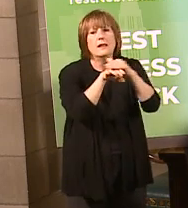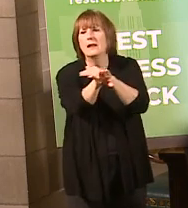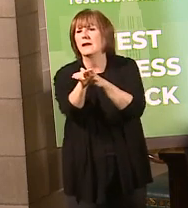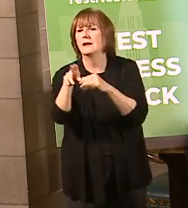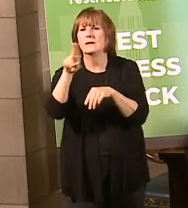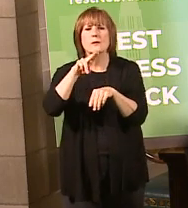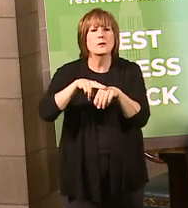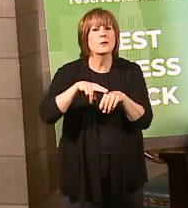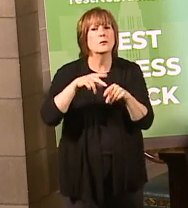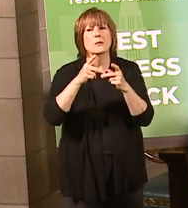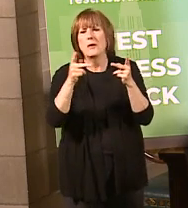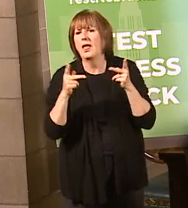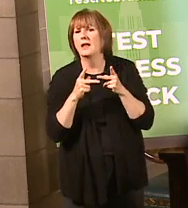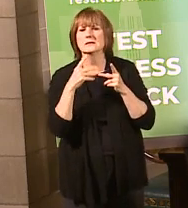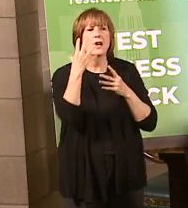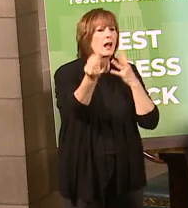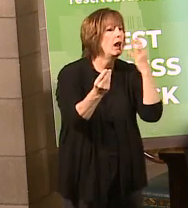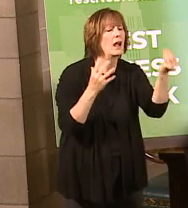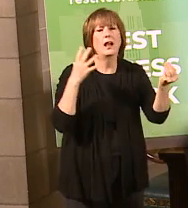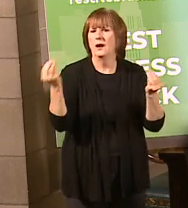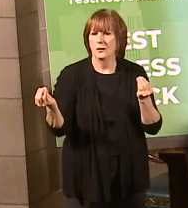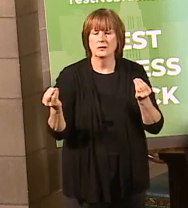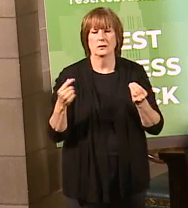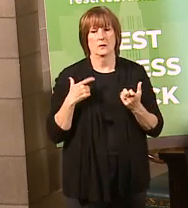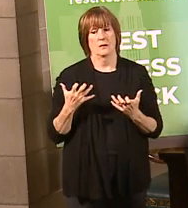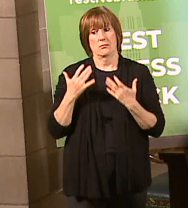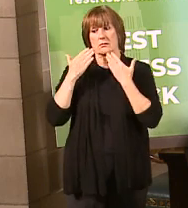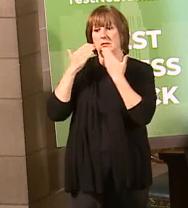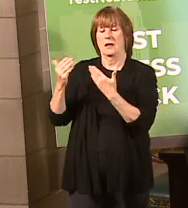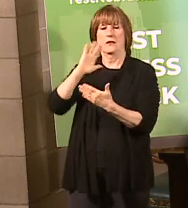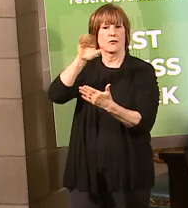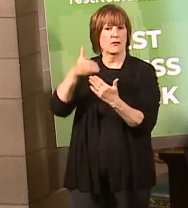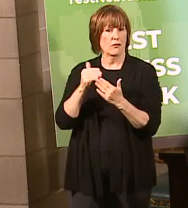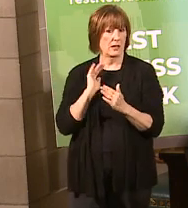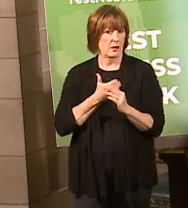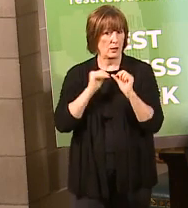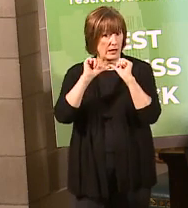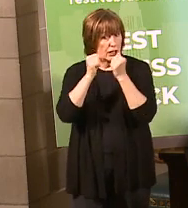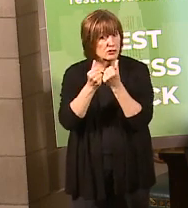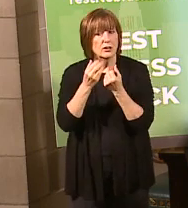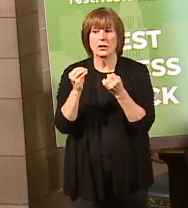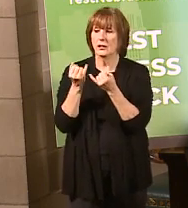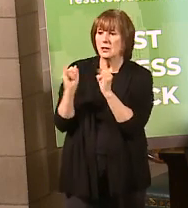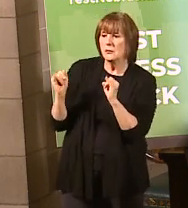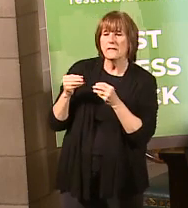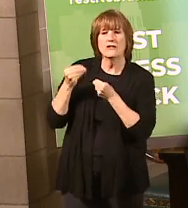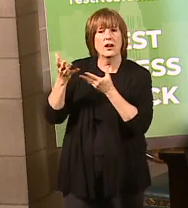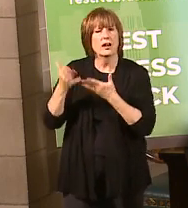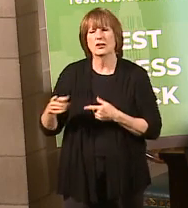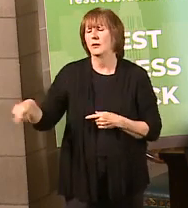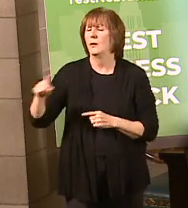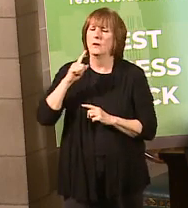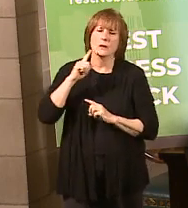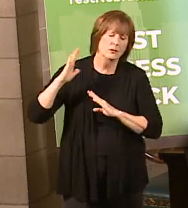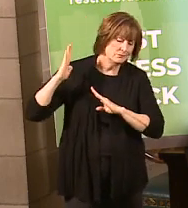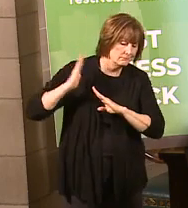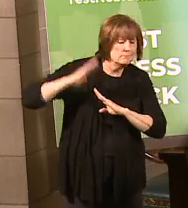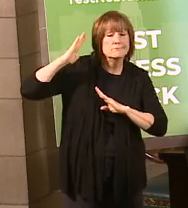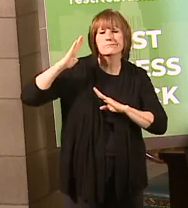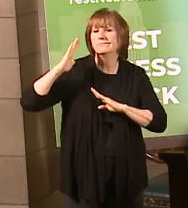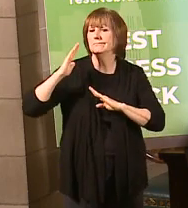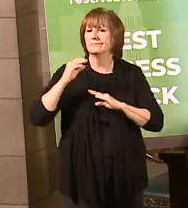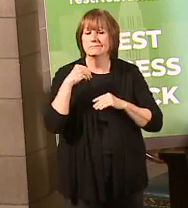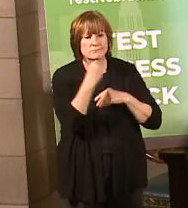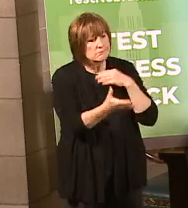programs and providers. I will thank all of our agency and our independent providers who have done an exceptional job of